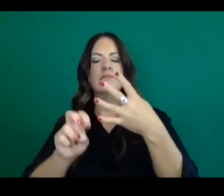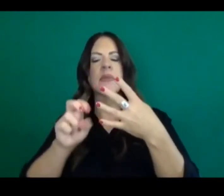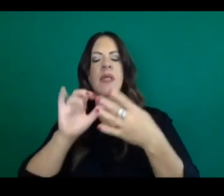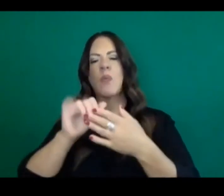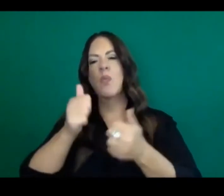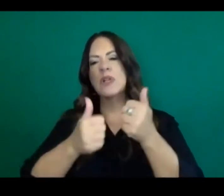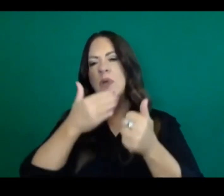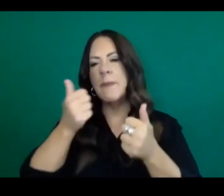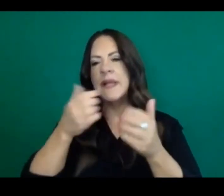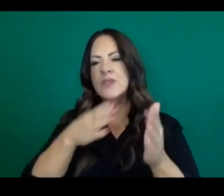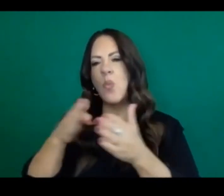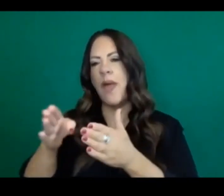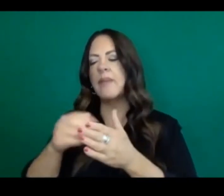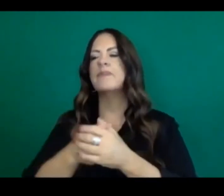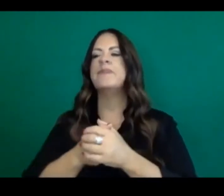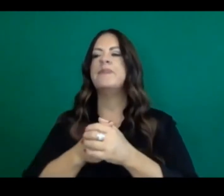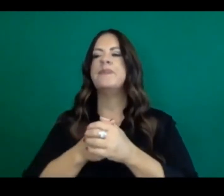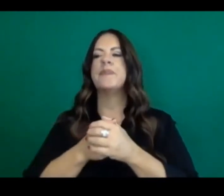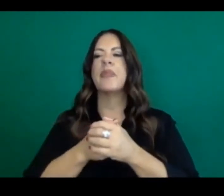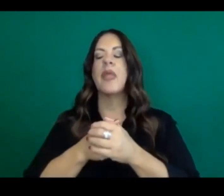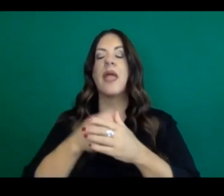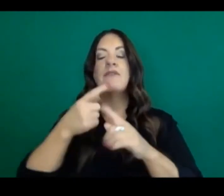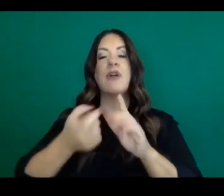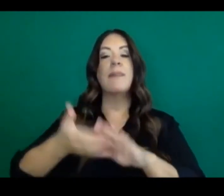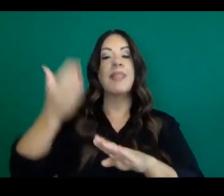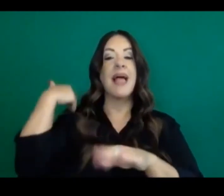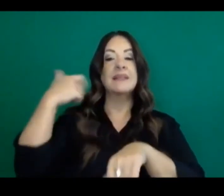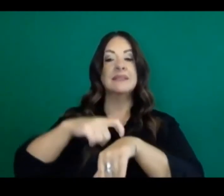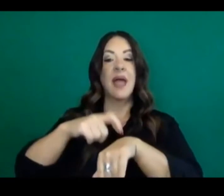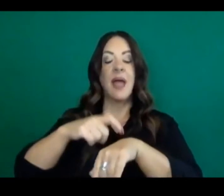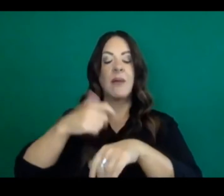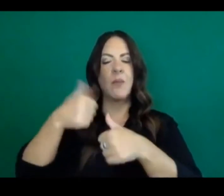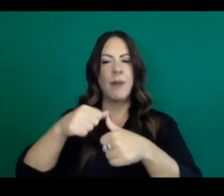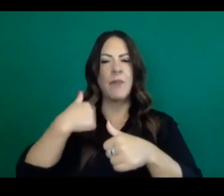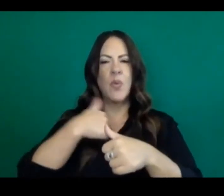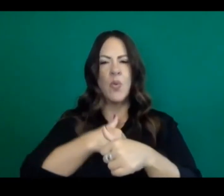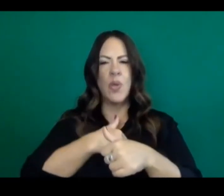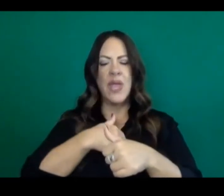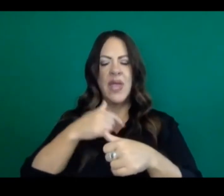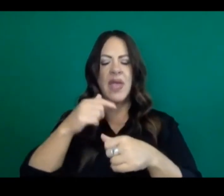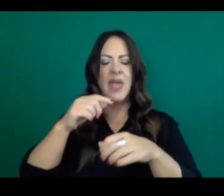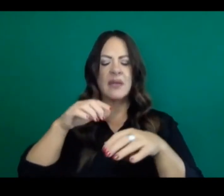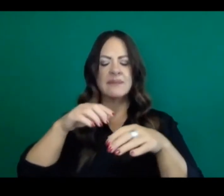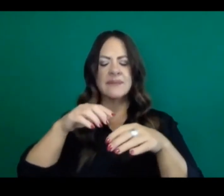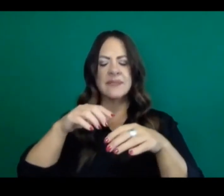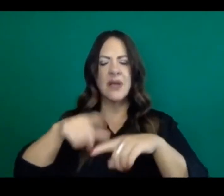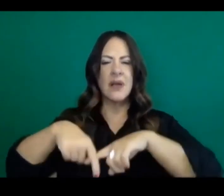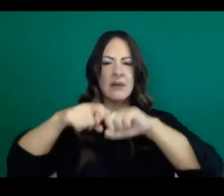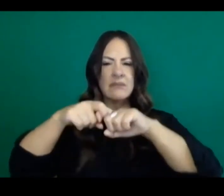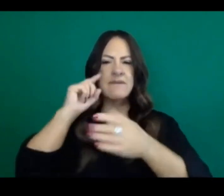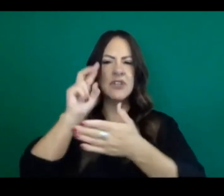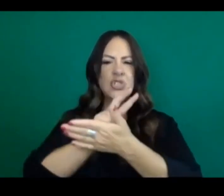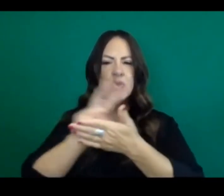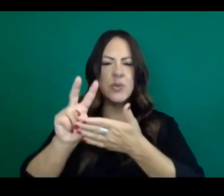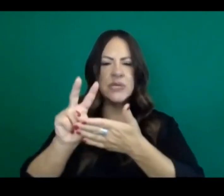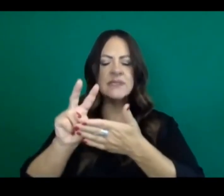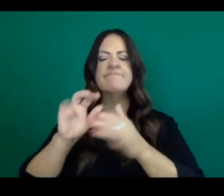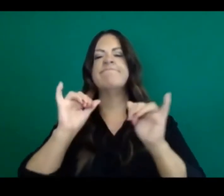the lessons we learned in our earlier reopening experience was that two weeks wasn't enough. That it took at least